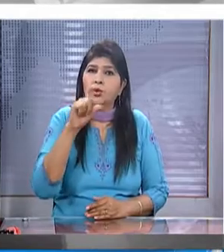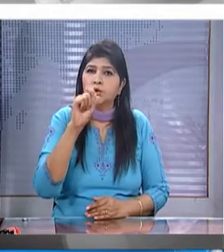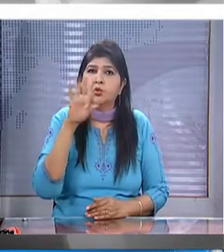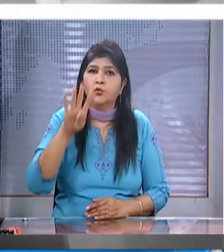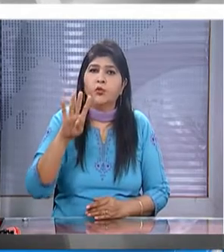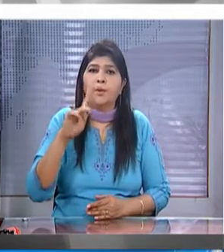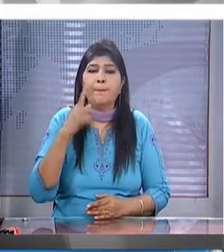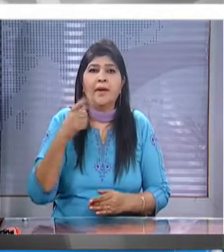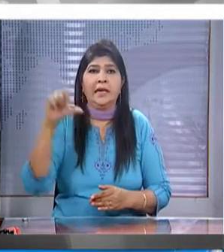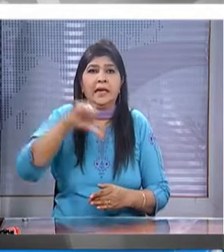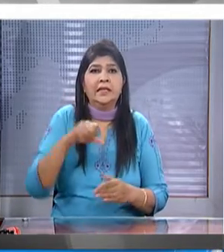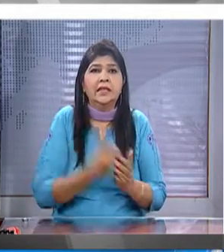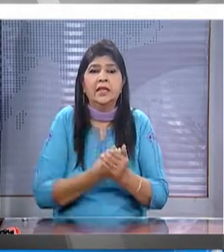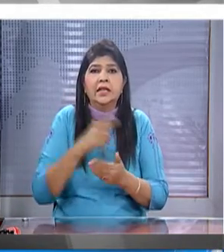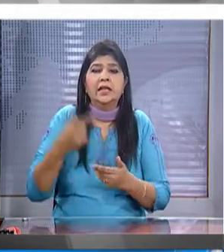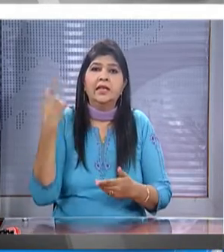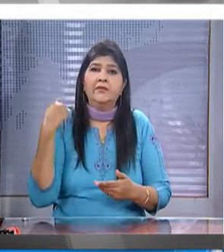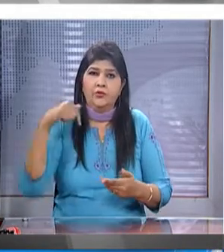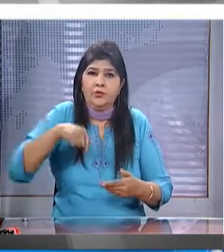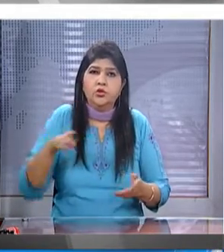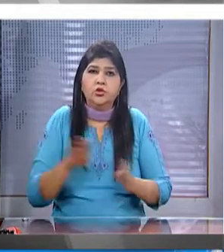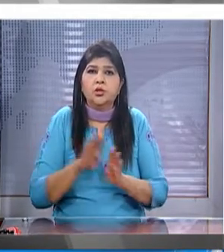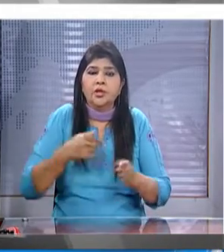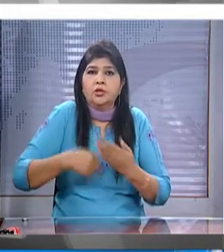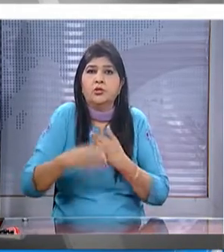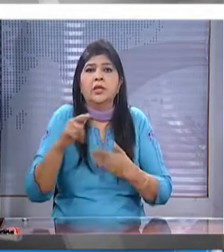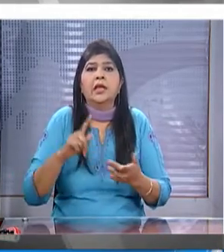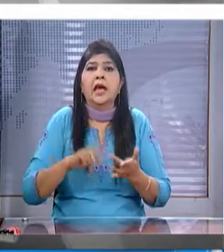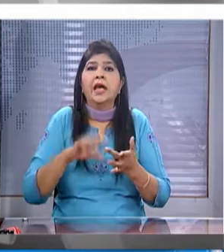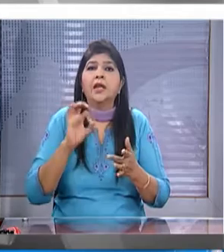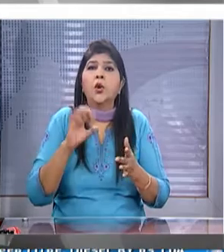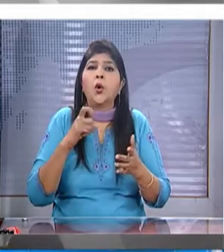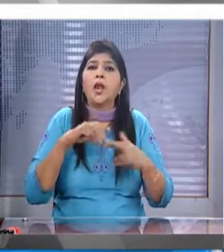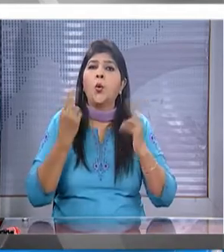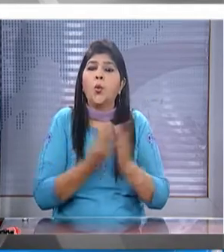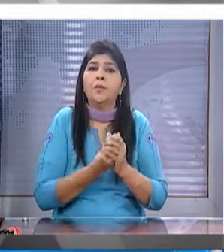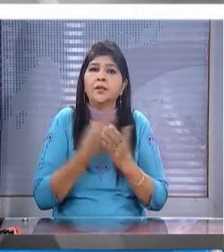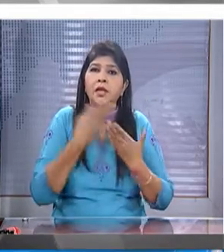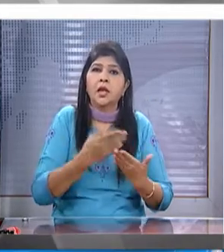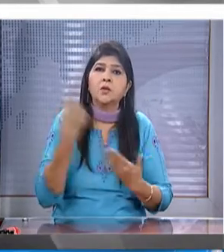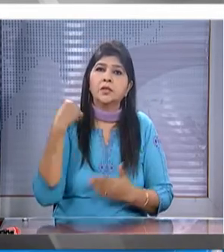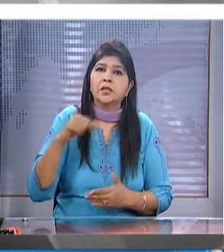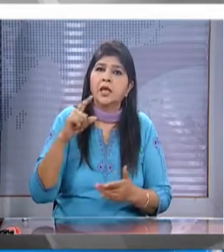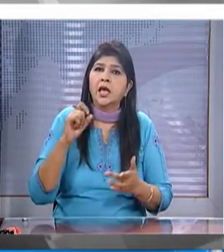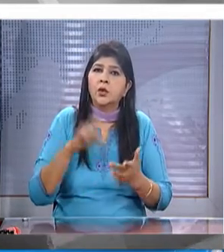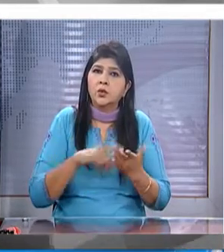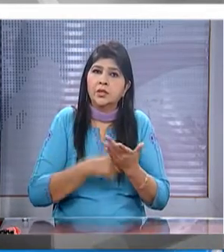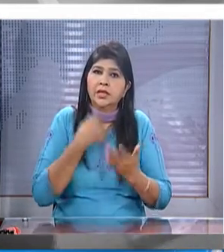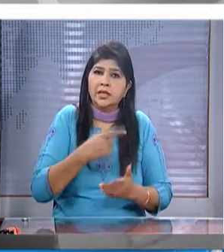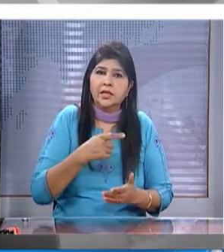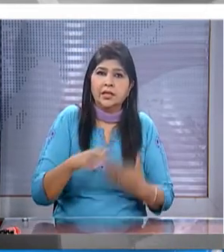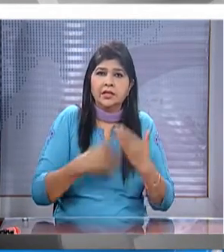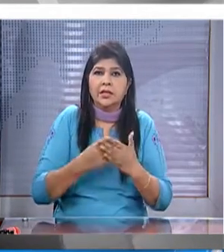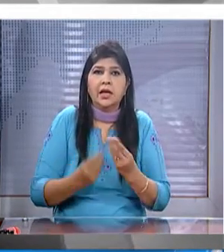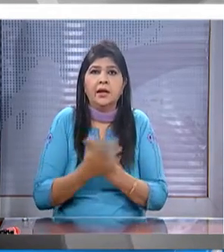per liter with effect from sunday the indian oil corporation announced yesterday ioc added that it